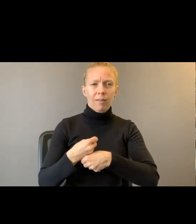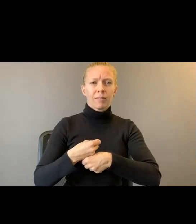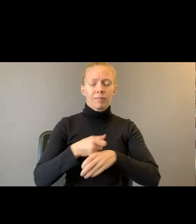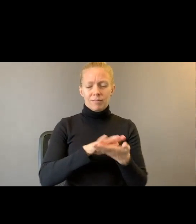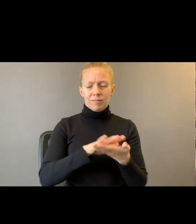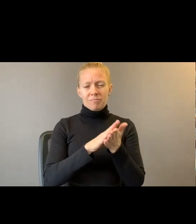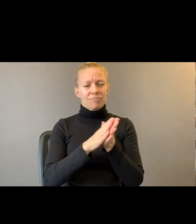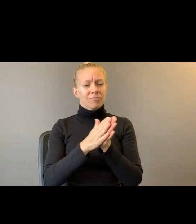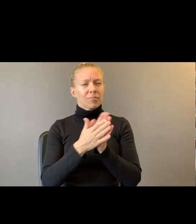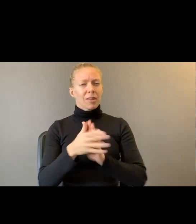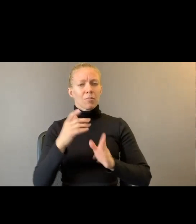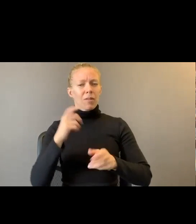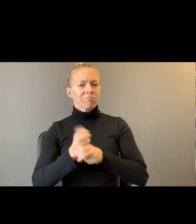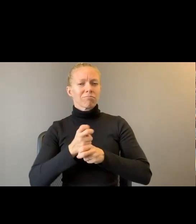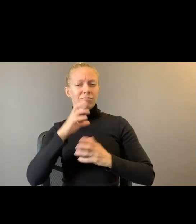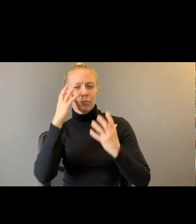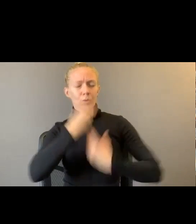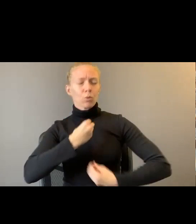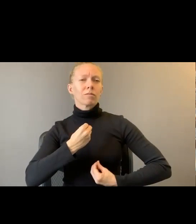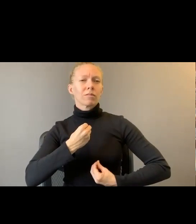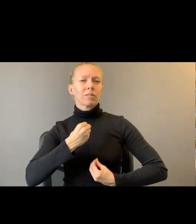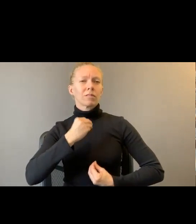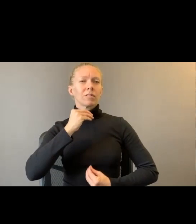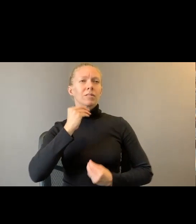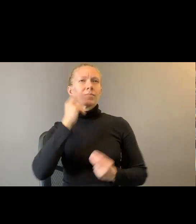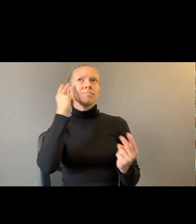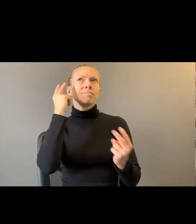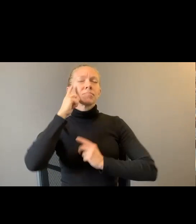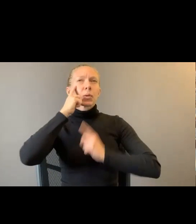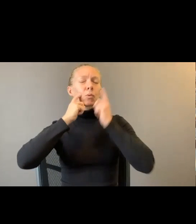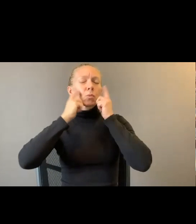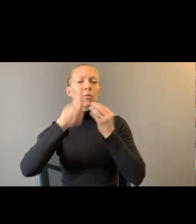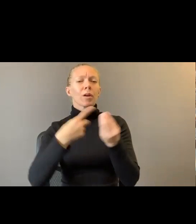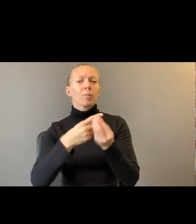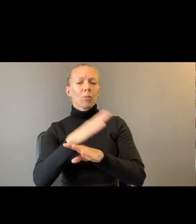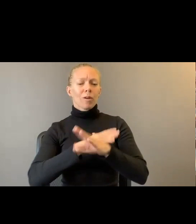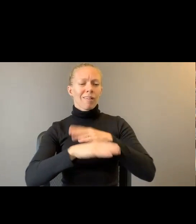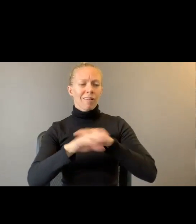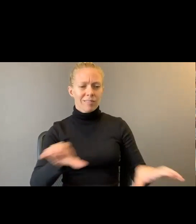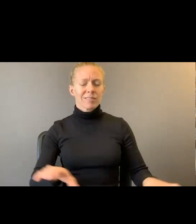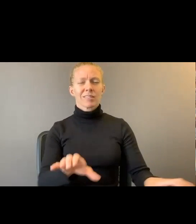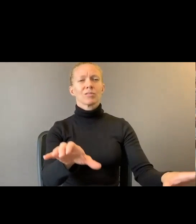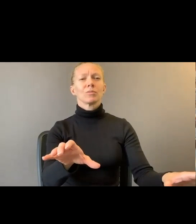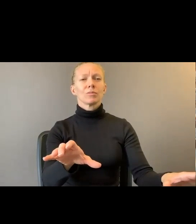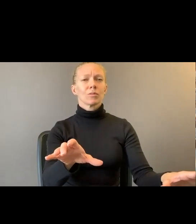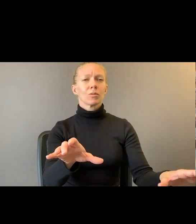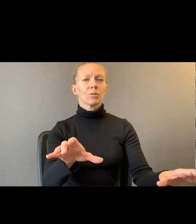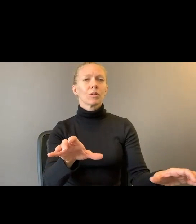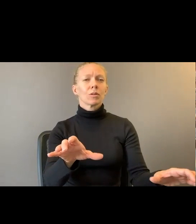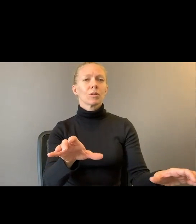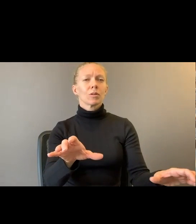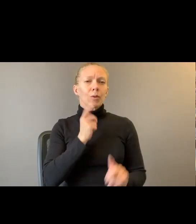Tears for what hands can do. Wrangled wild rind corkscrewed from the fruit. Making my